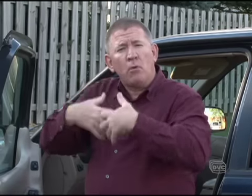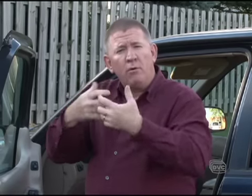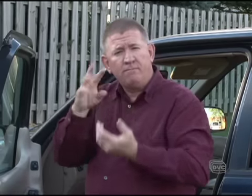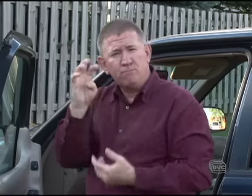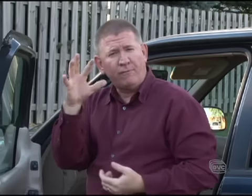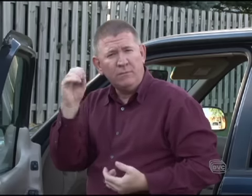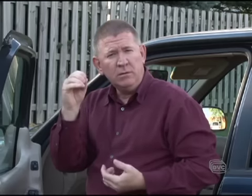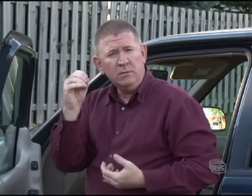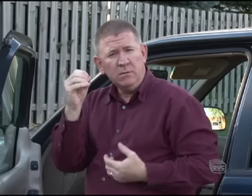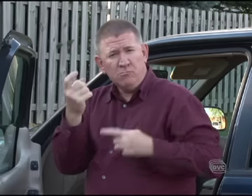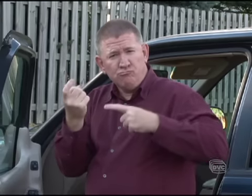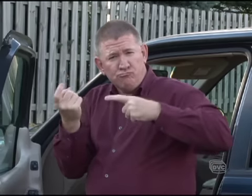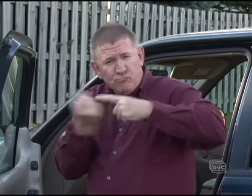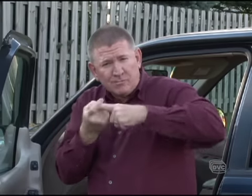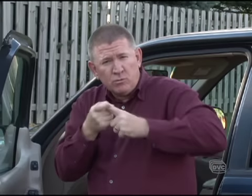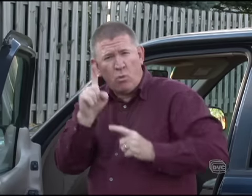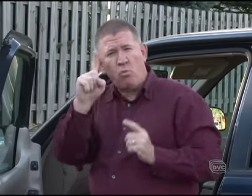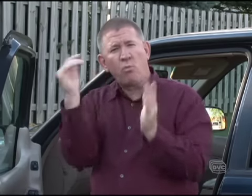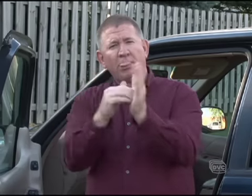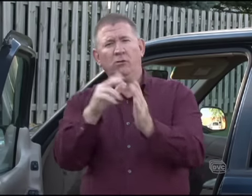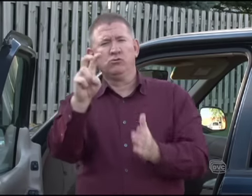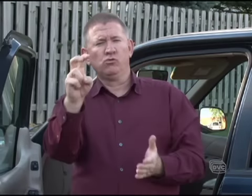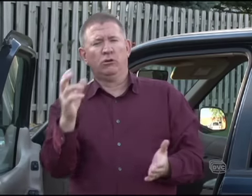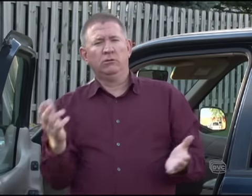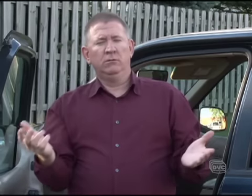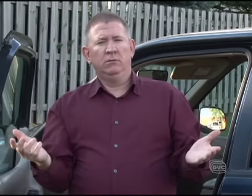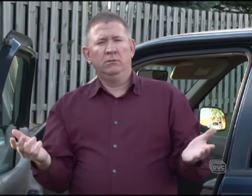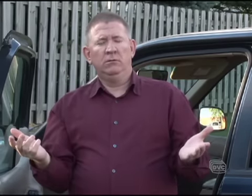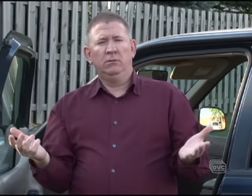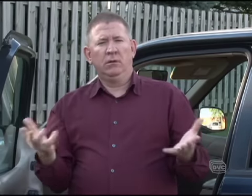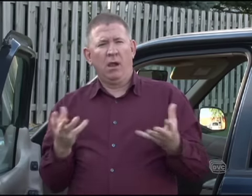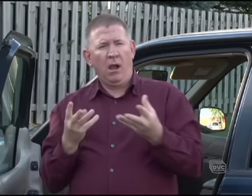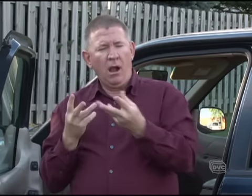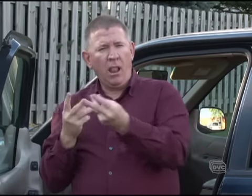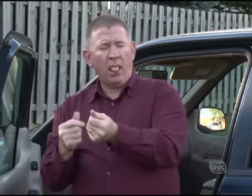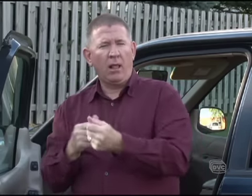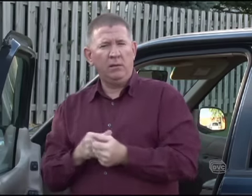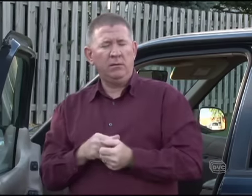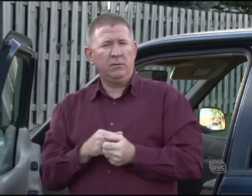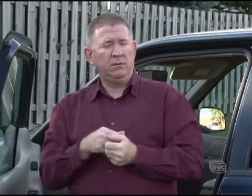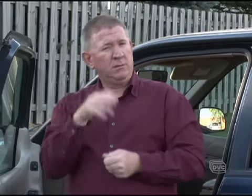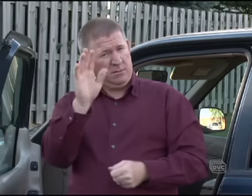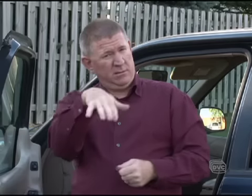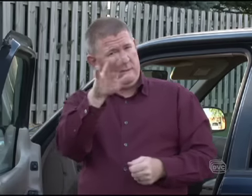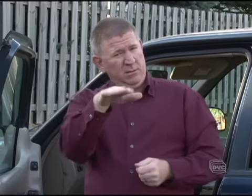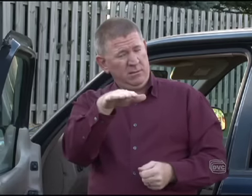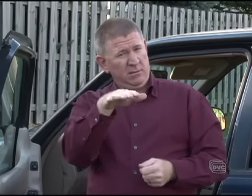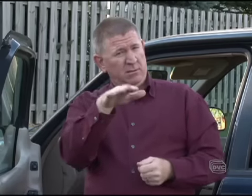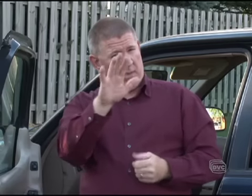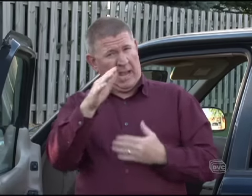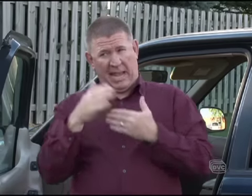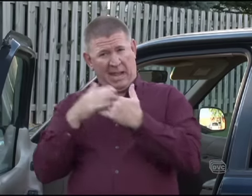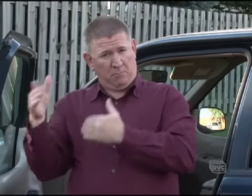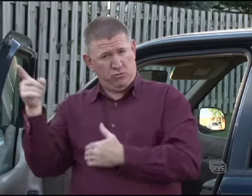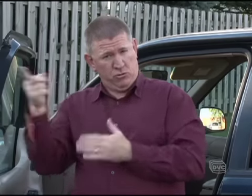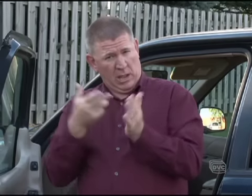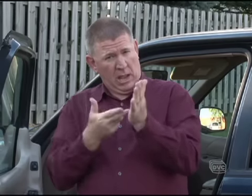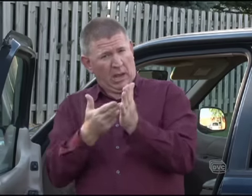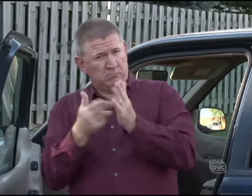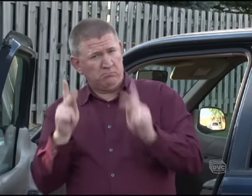$5,000. Now you got to pay another couple thousand dollars to get the transmission starter fixed. So, do you think your neighbor was